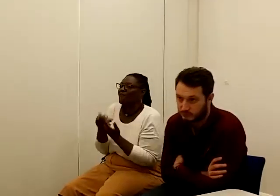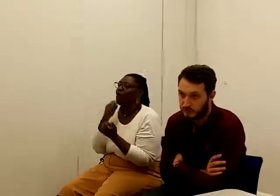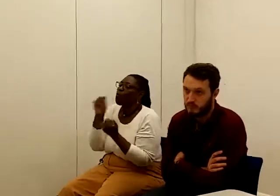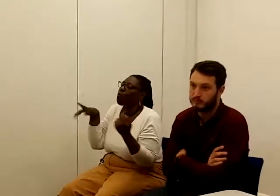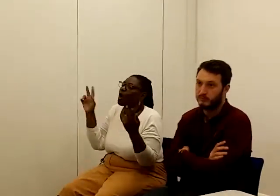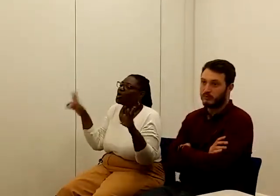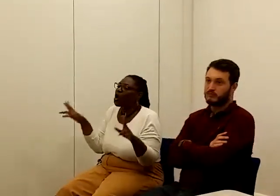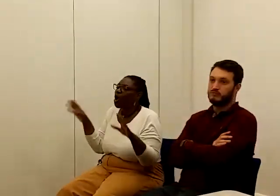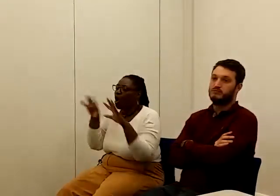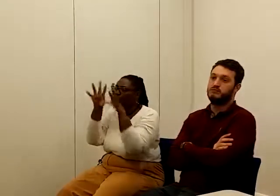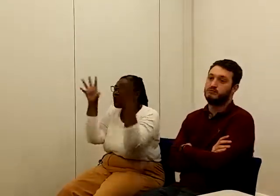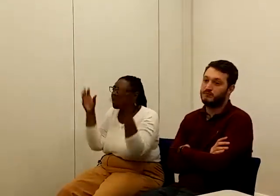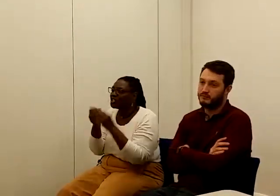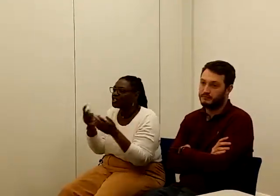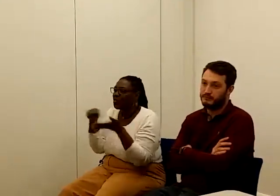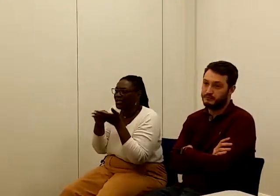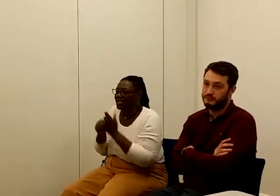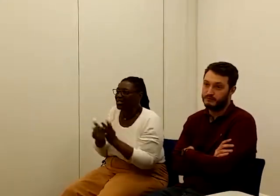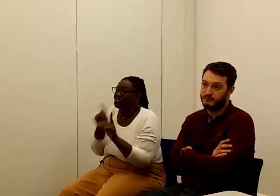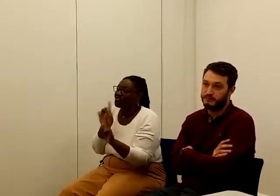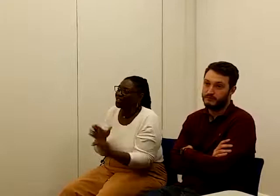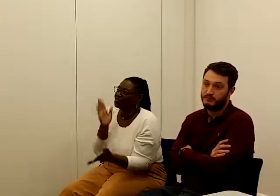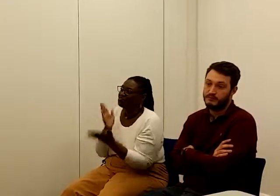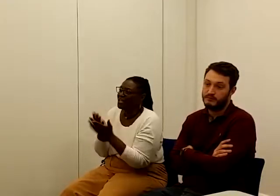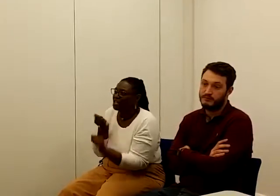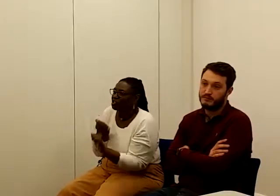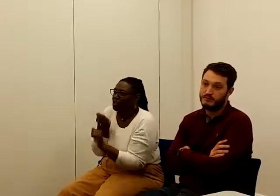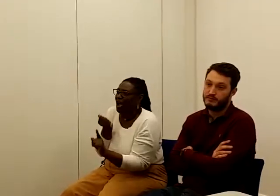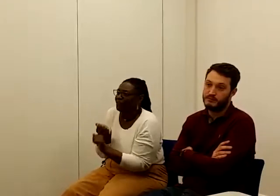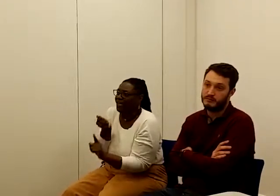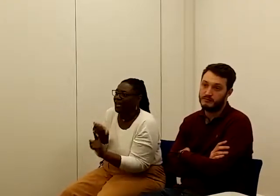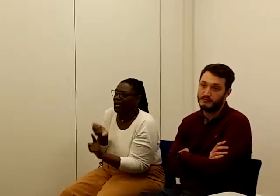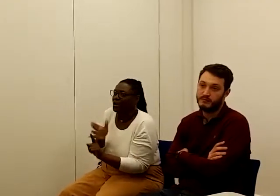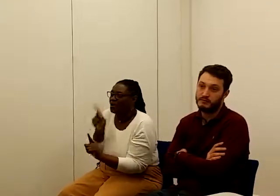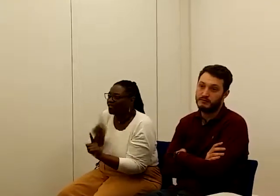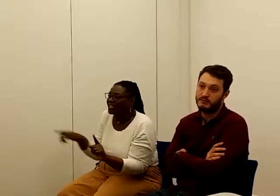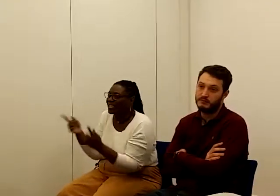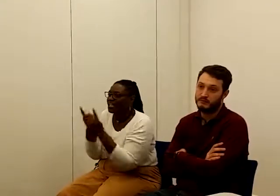one overarching organisation that's really driving this issue forward.